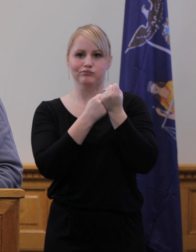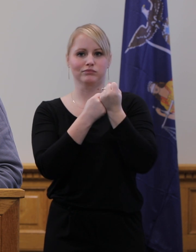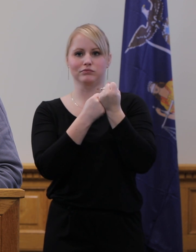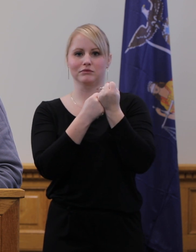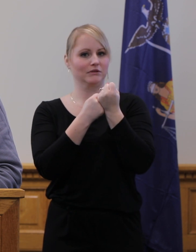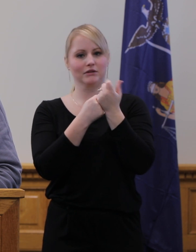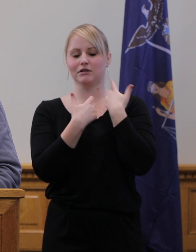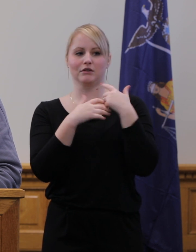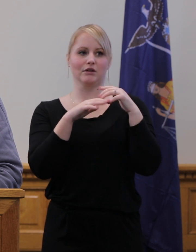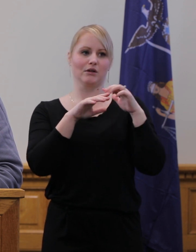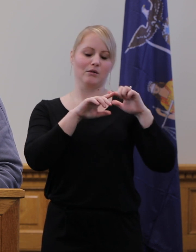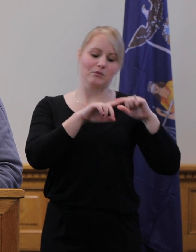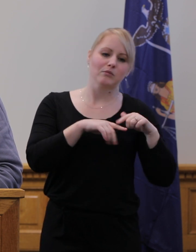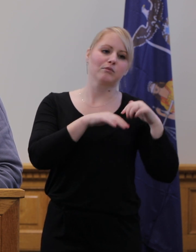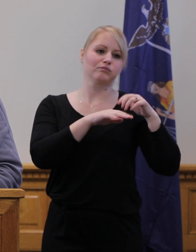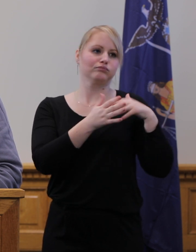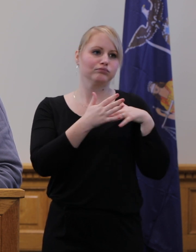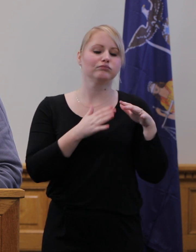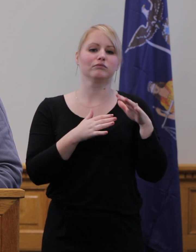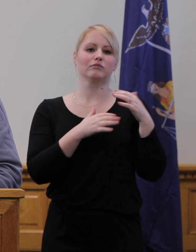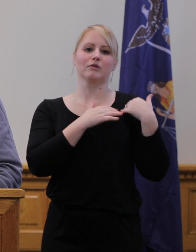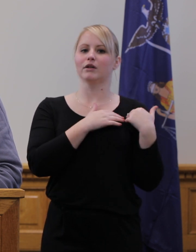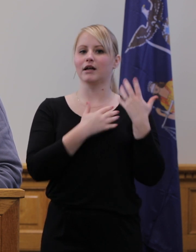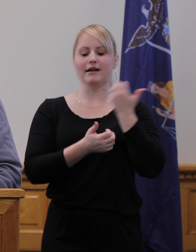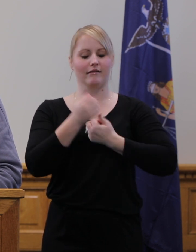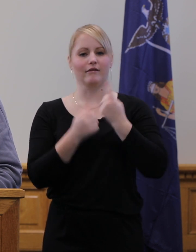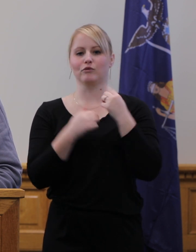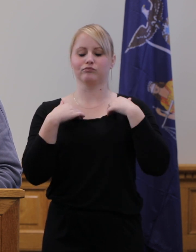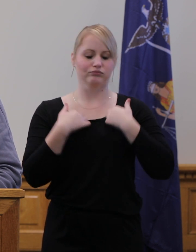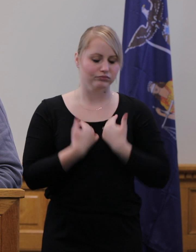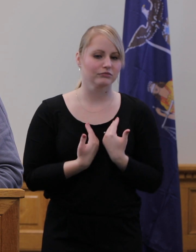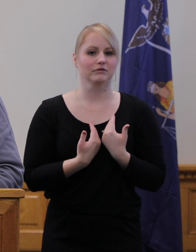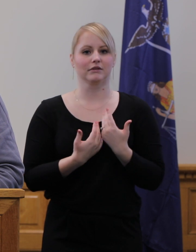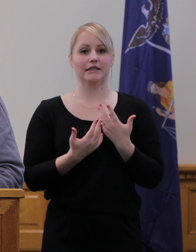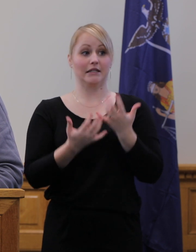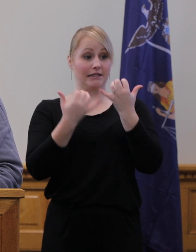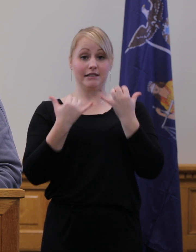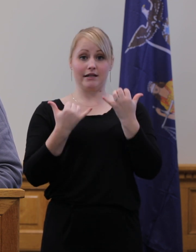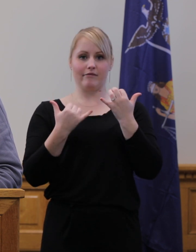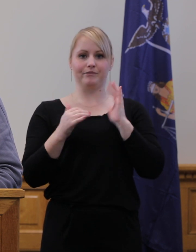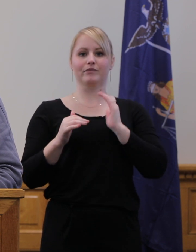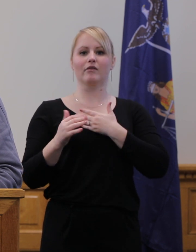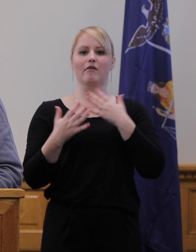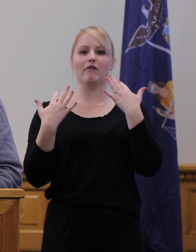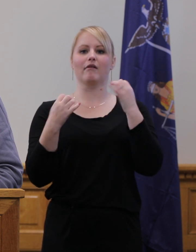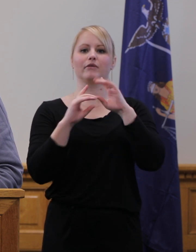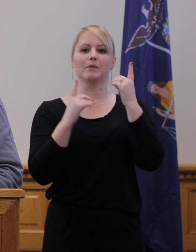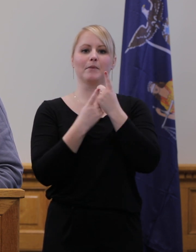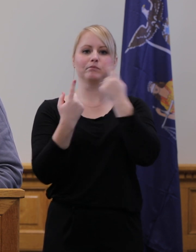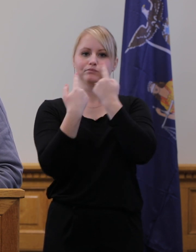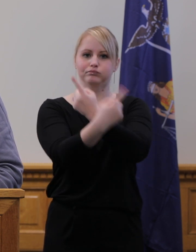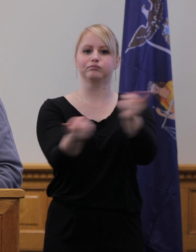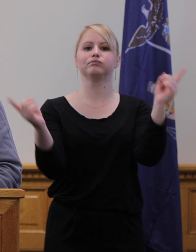everyone. Today our Health Department announced a partnership with area school districts on how students and staff may